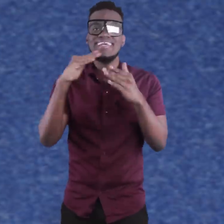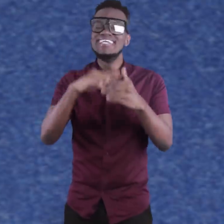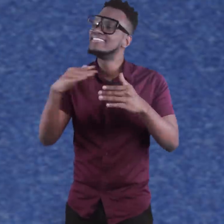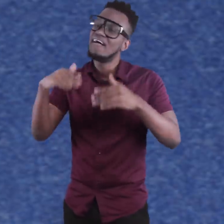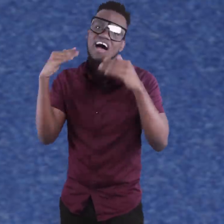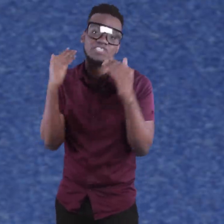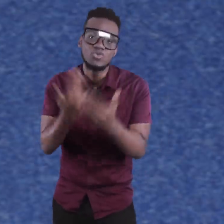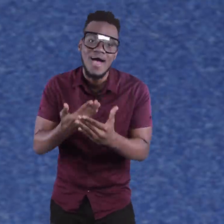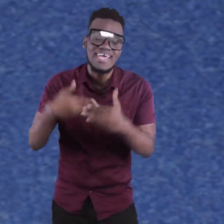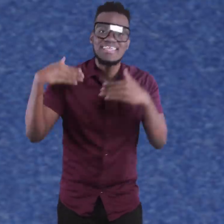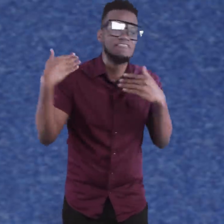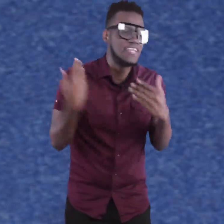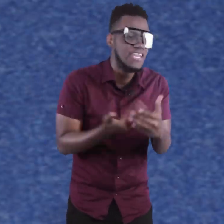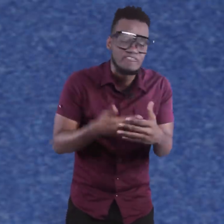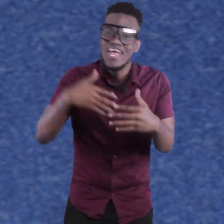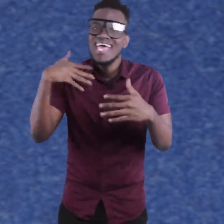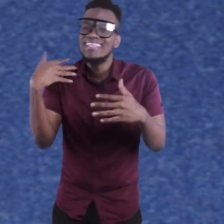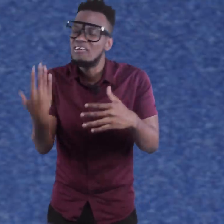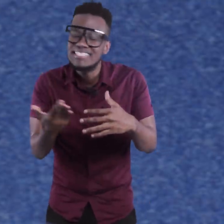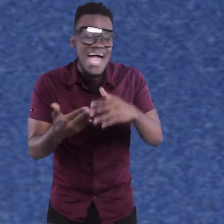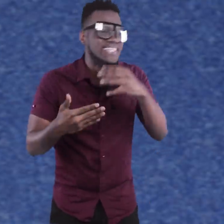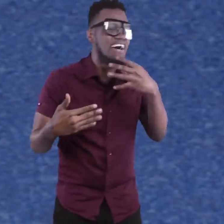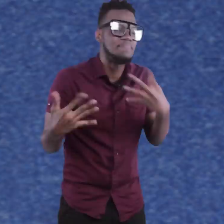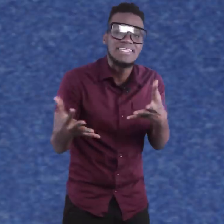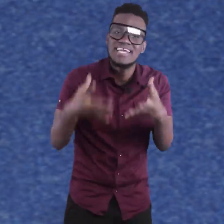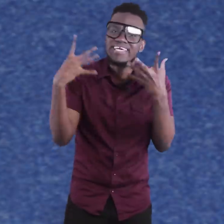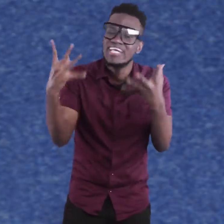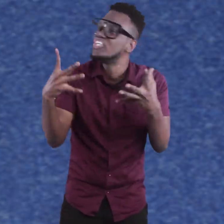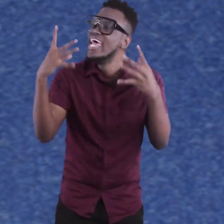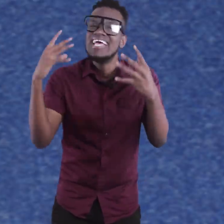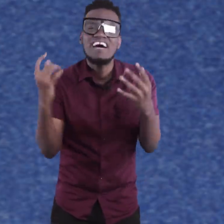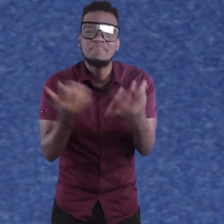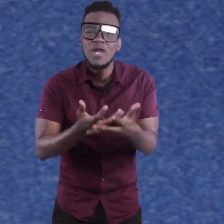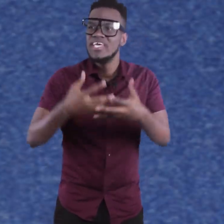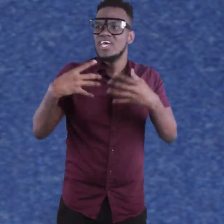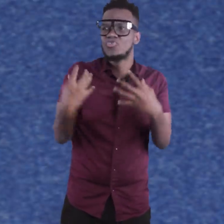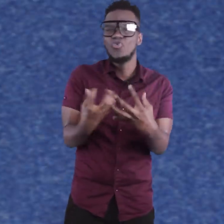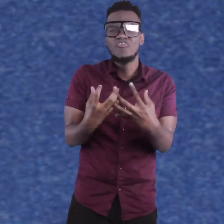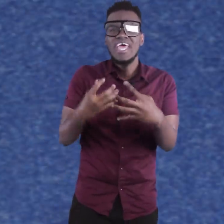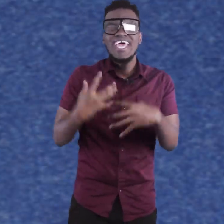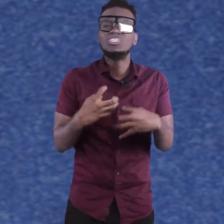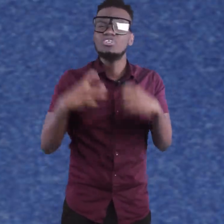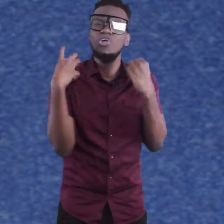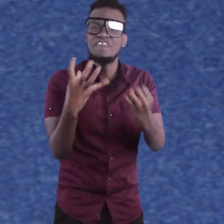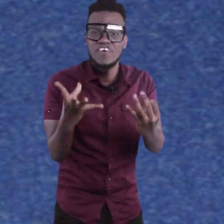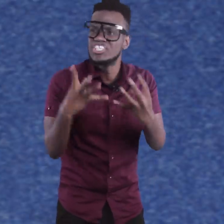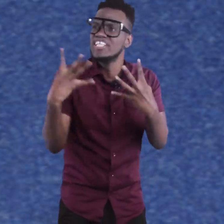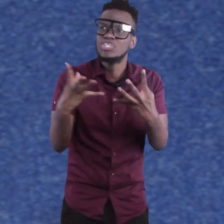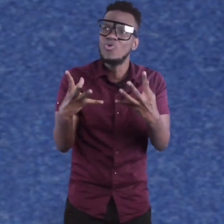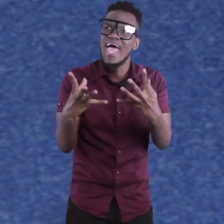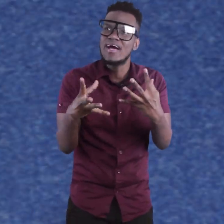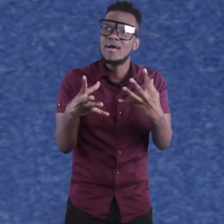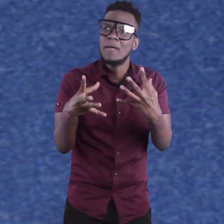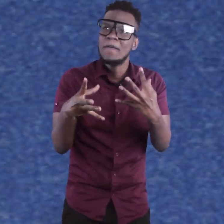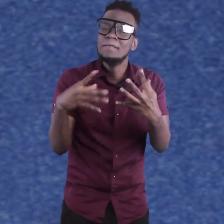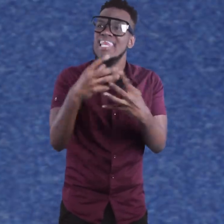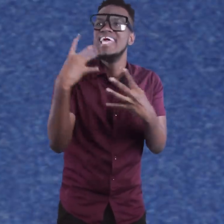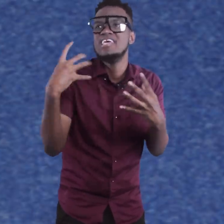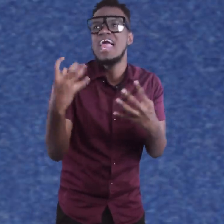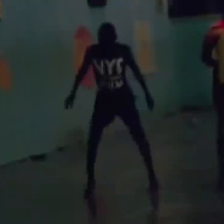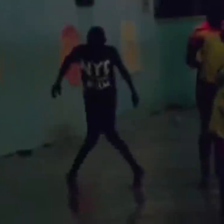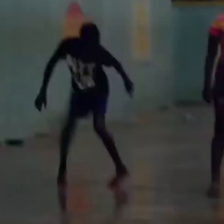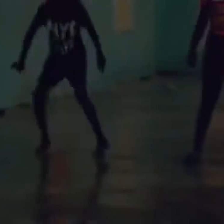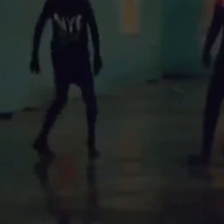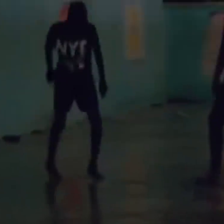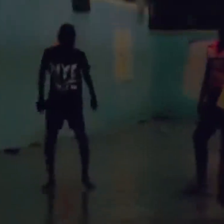When me said this song have swag, it have delivery, it have style, it have pattern, it catchy, it have melody, it groovy, it just sound fresh, it sound like millennial.